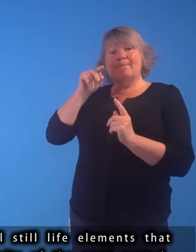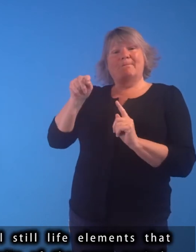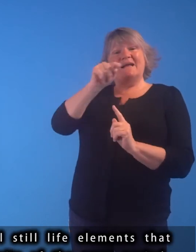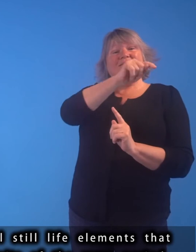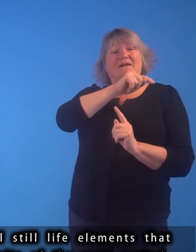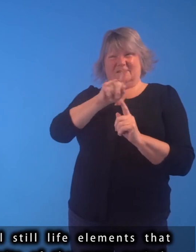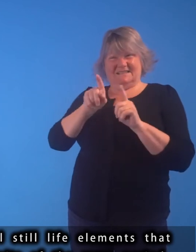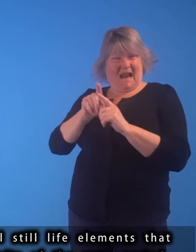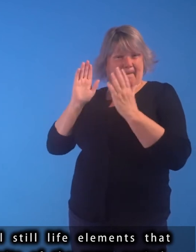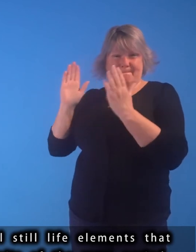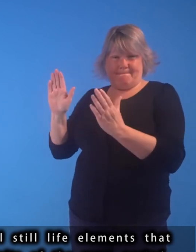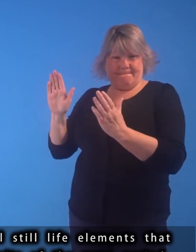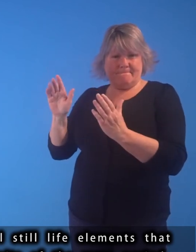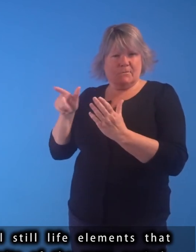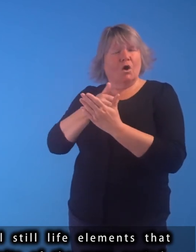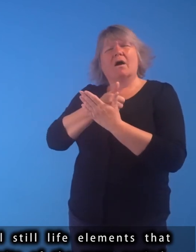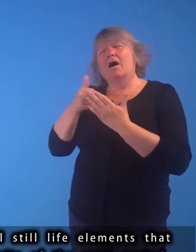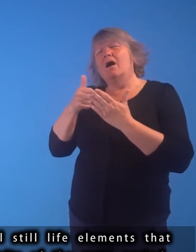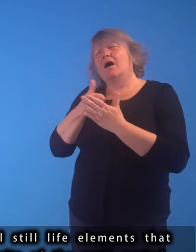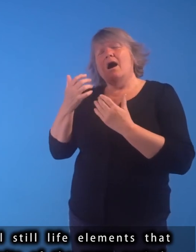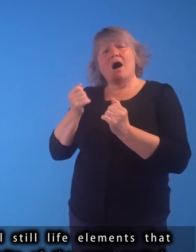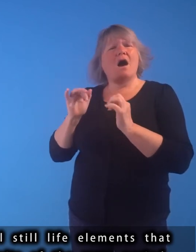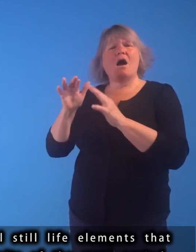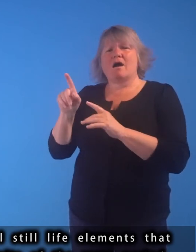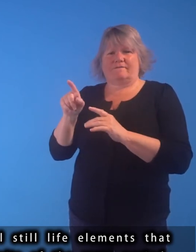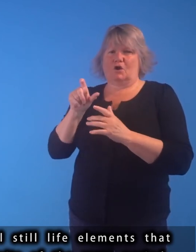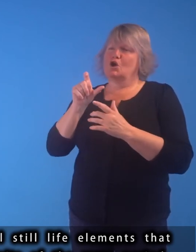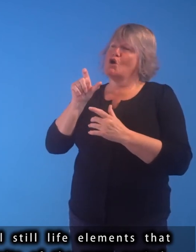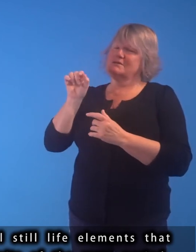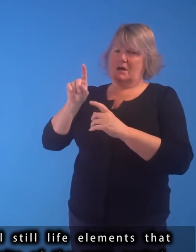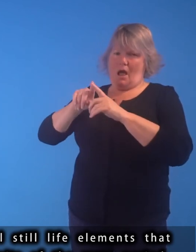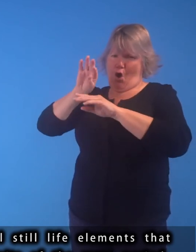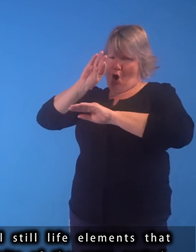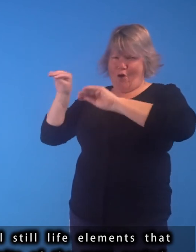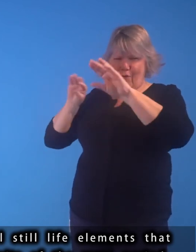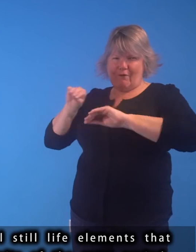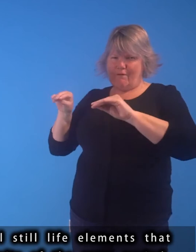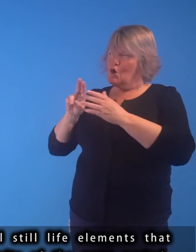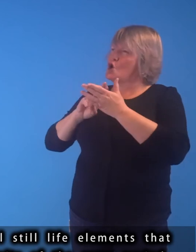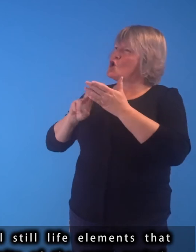Curziterus stripped away the normal still life elements that were commonplace in his other portraits of the same period,